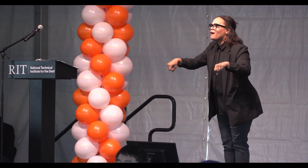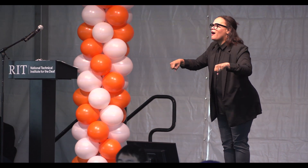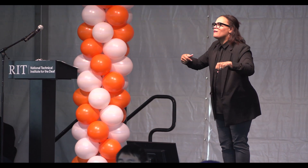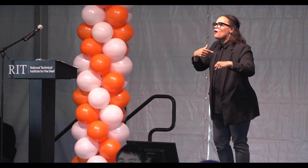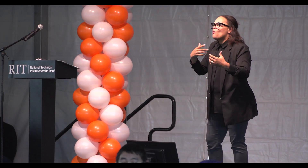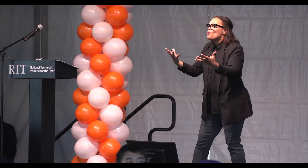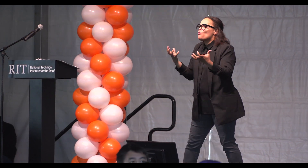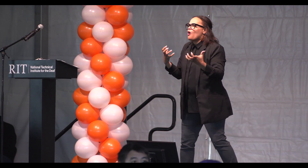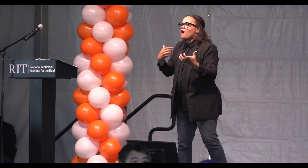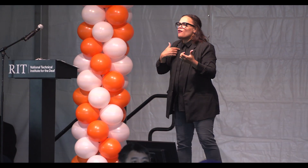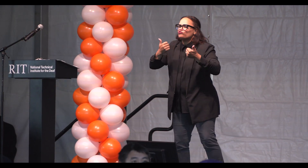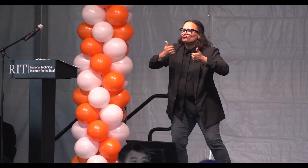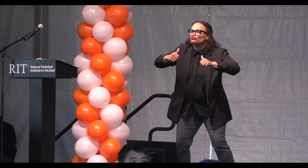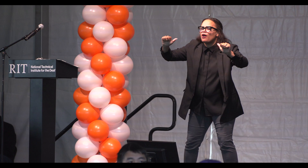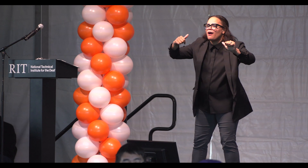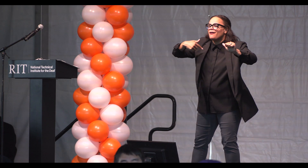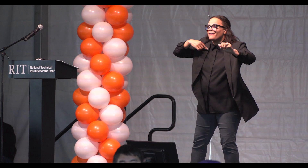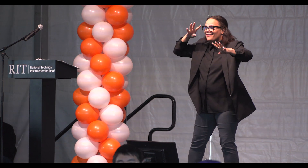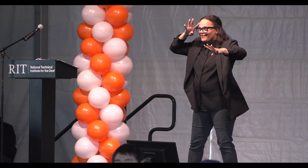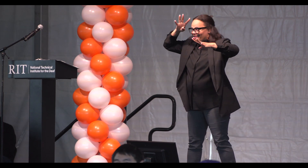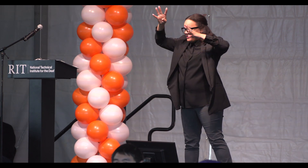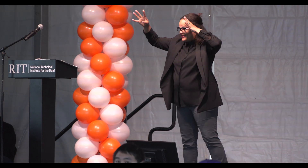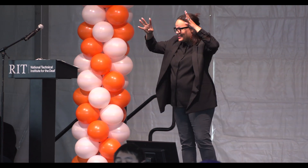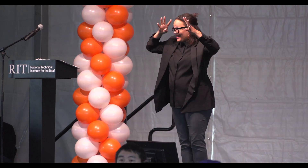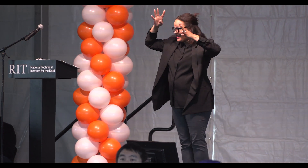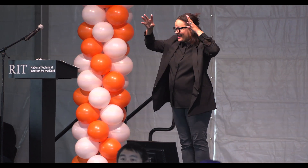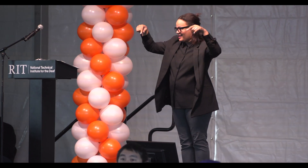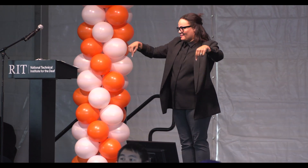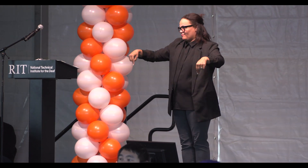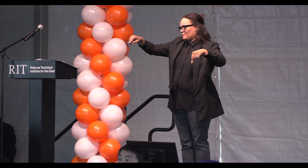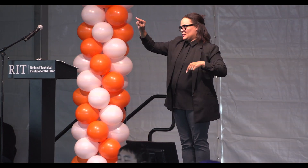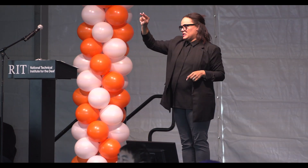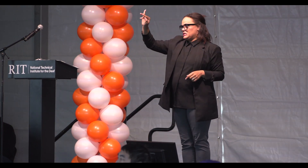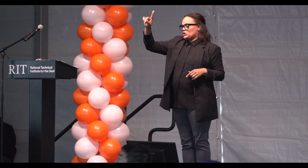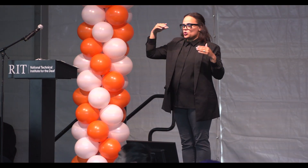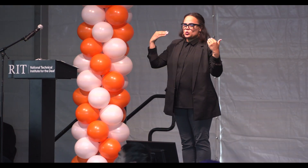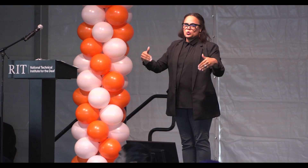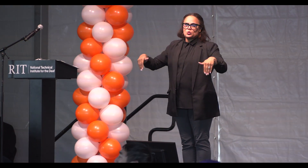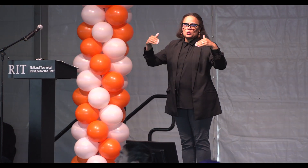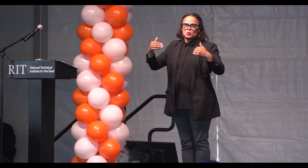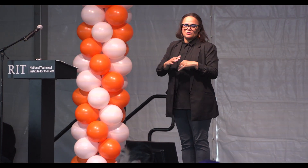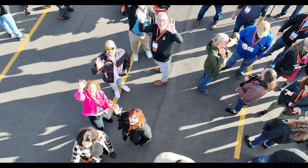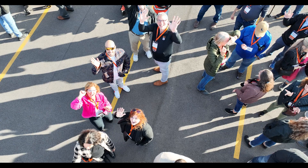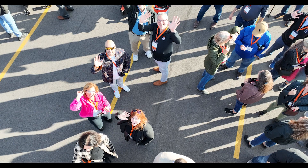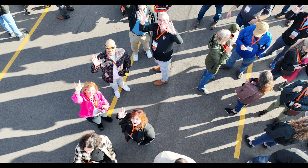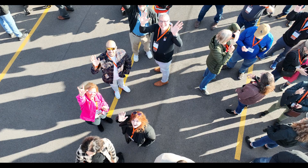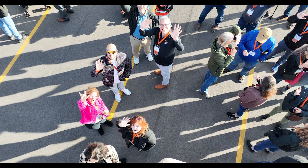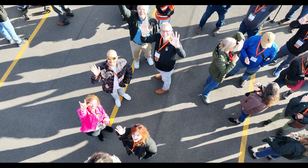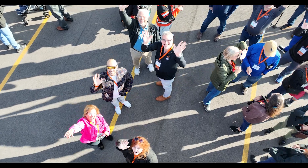can, that you want to, and that you will try. Having new ideas? All here at NTID.